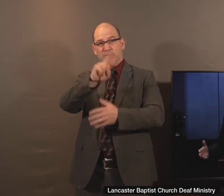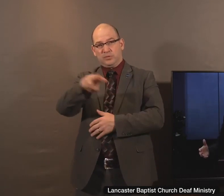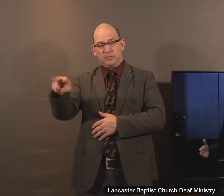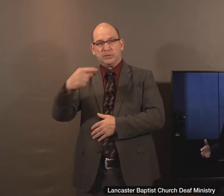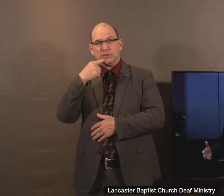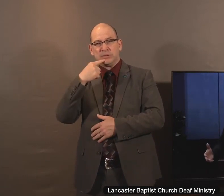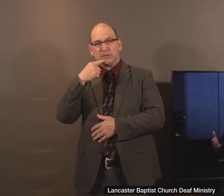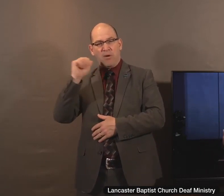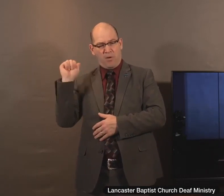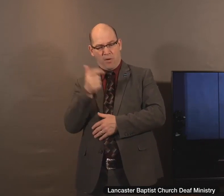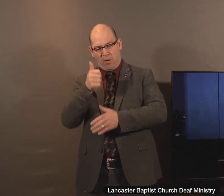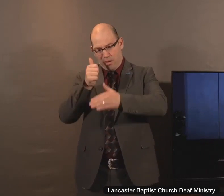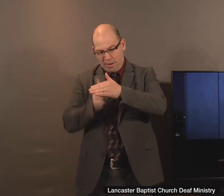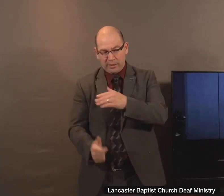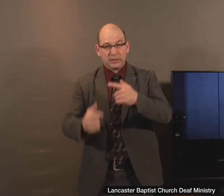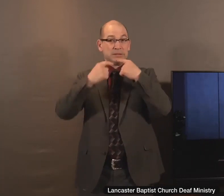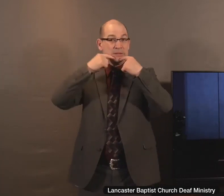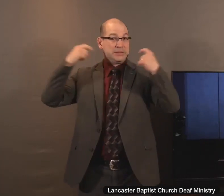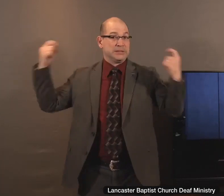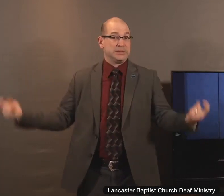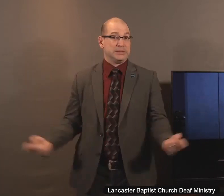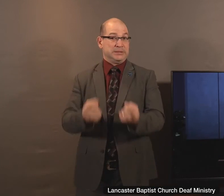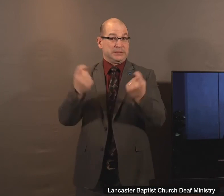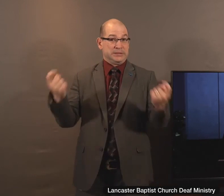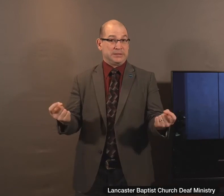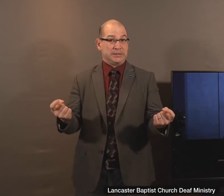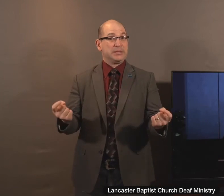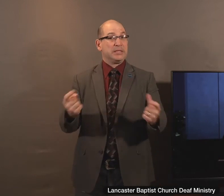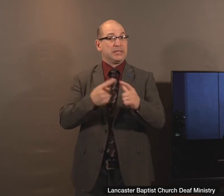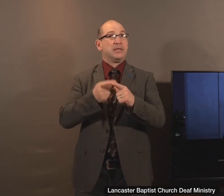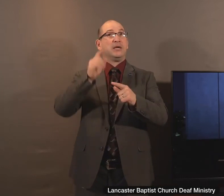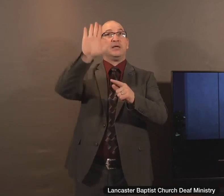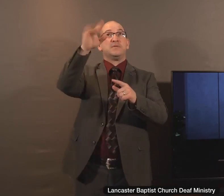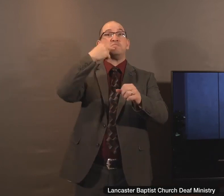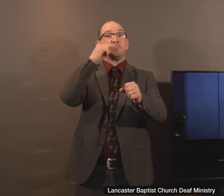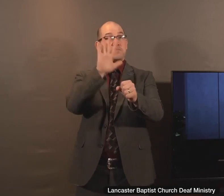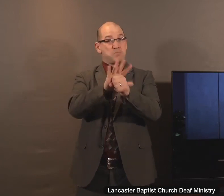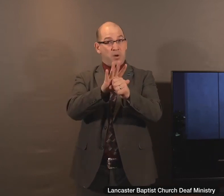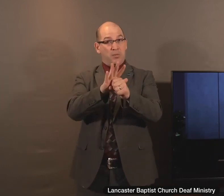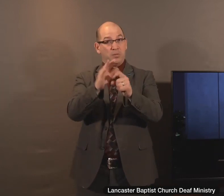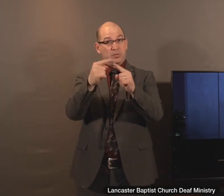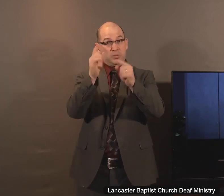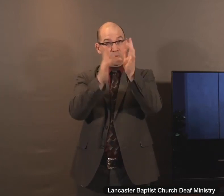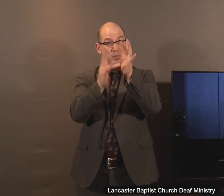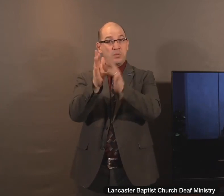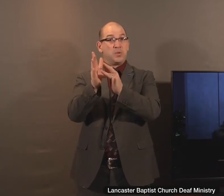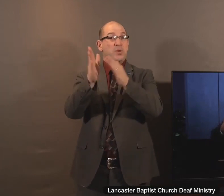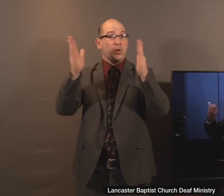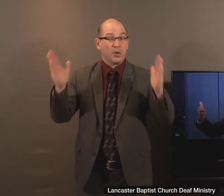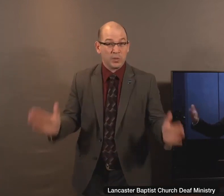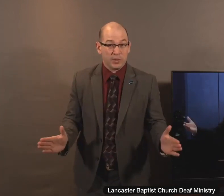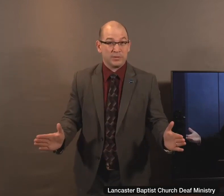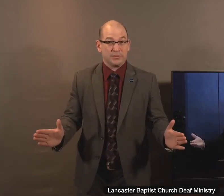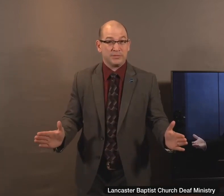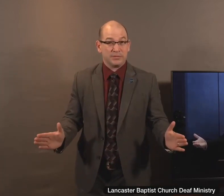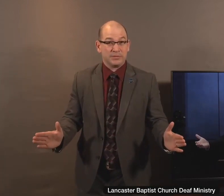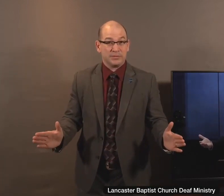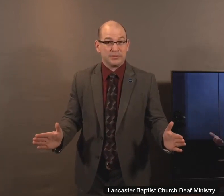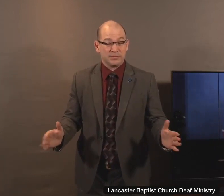under sin, that the promise by faith of Jesus Christ might be given to them that believe. You see, the cross is of none effect unless